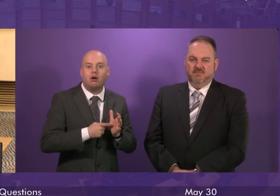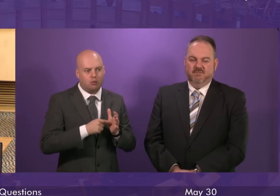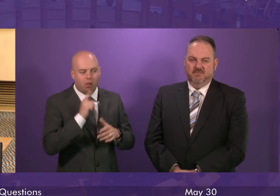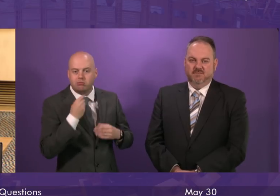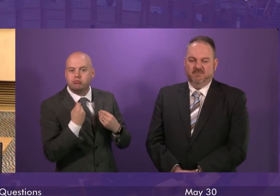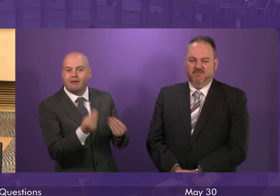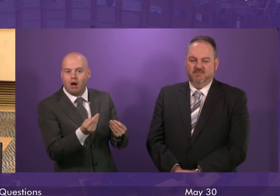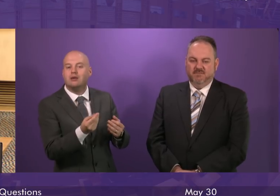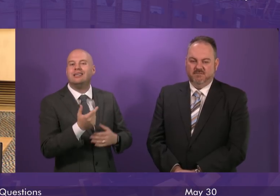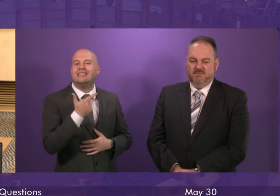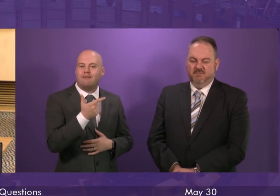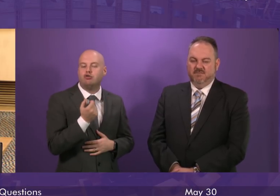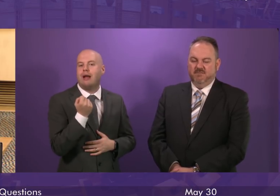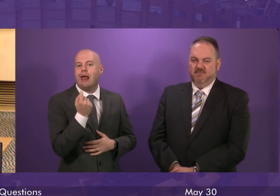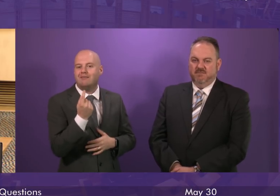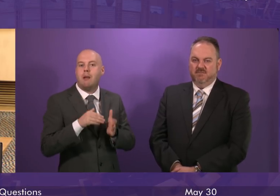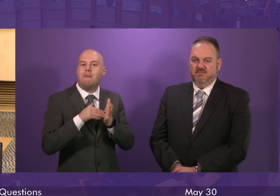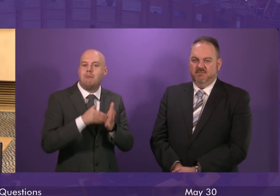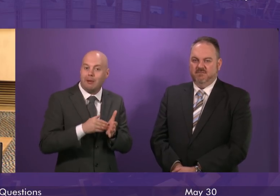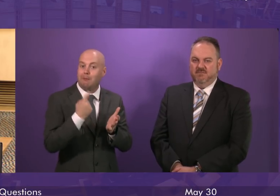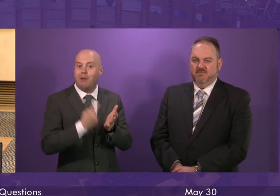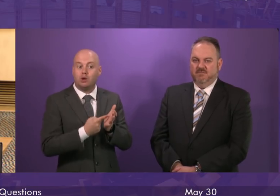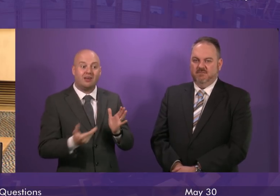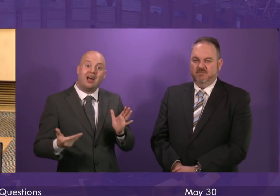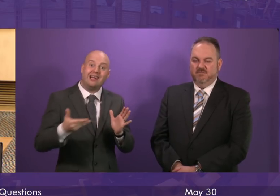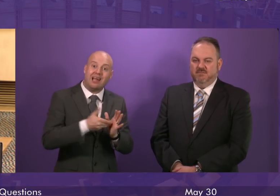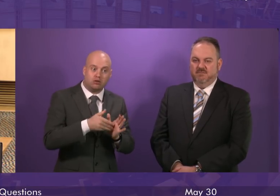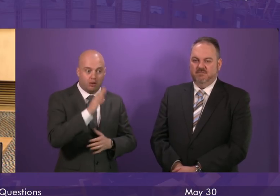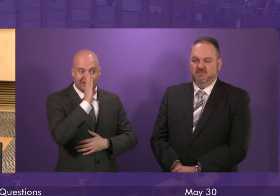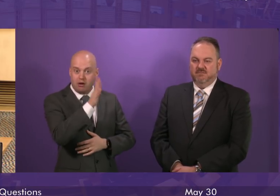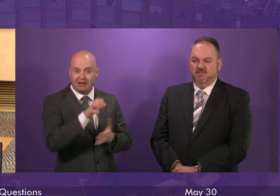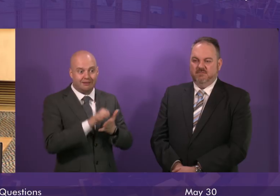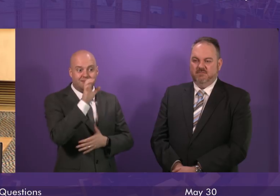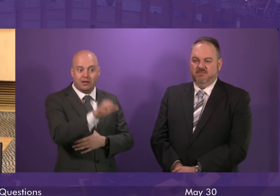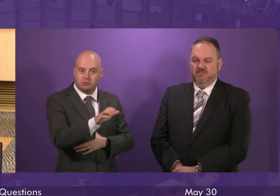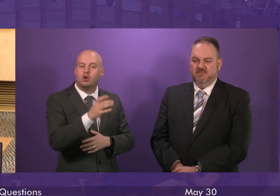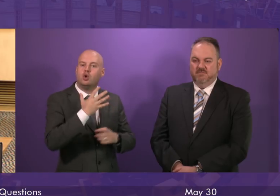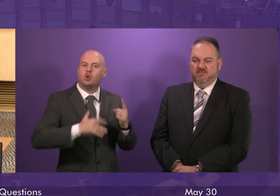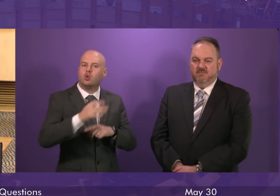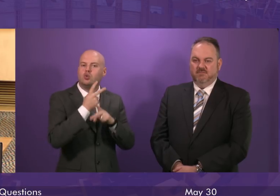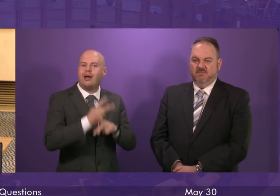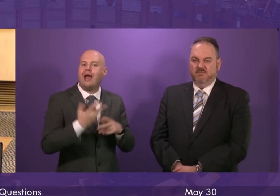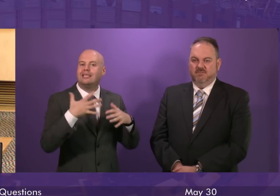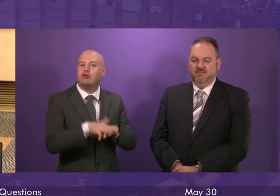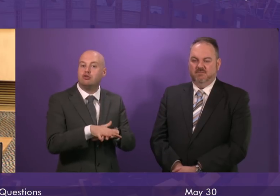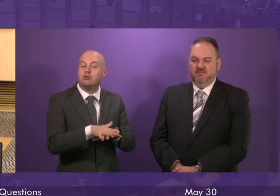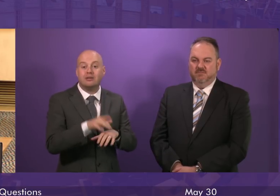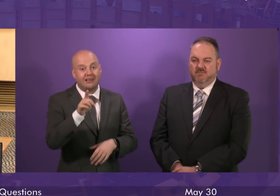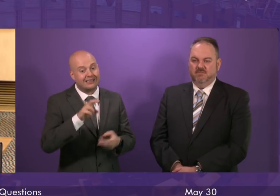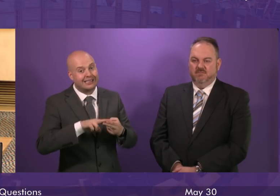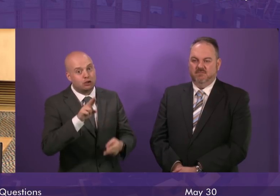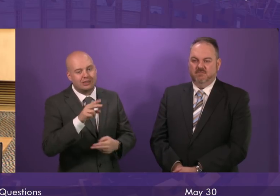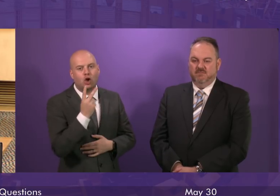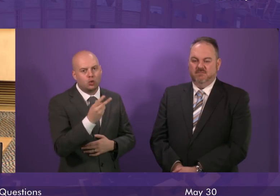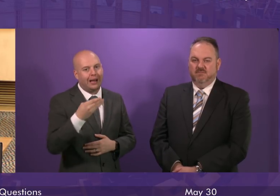will deliver £711 million of additional direct investment in social care and integration this year. That is an increase of 29%